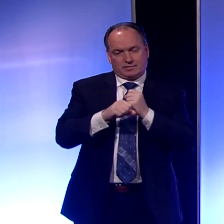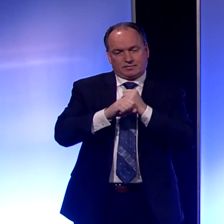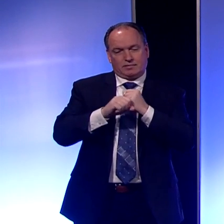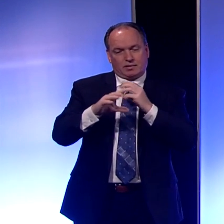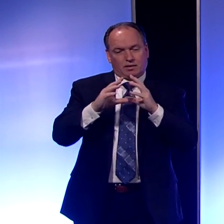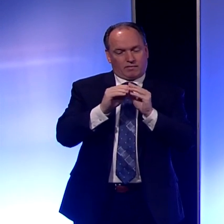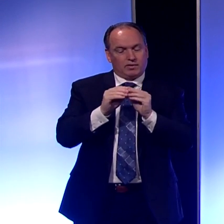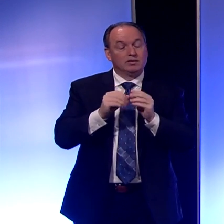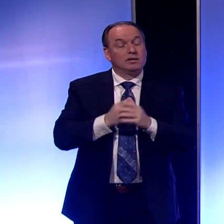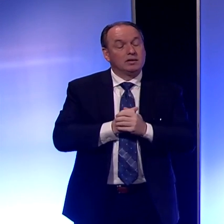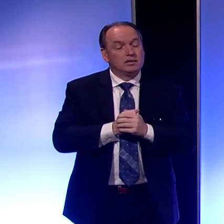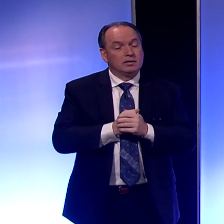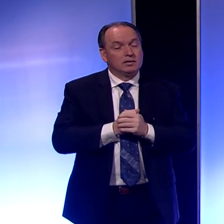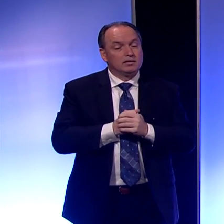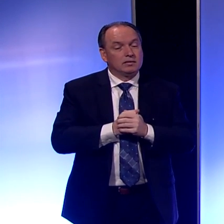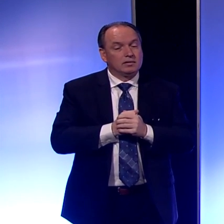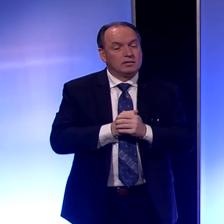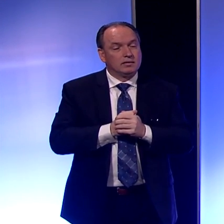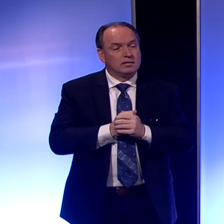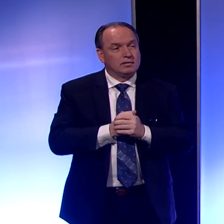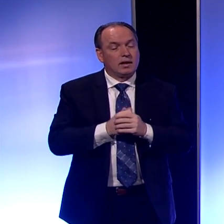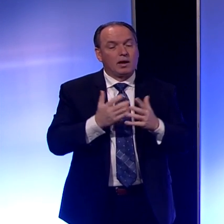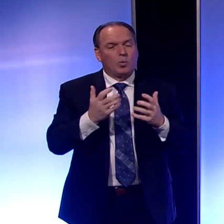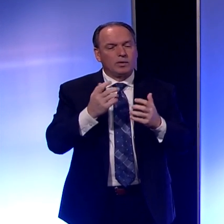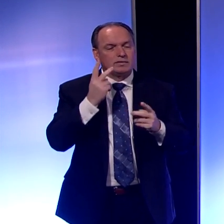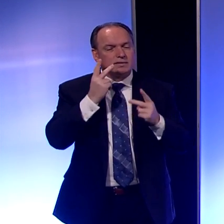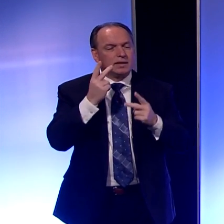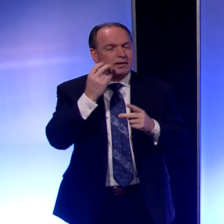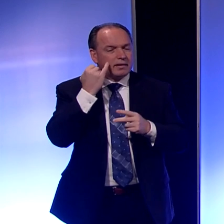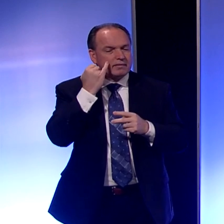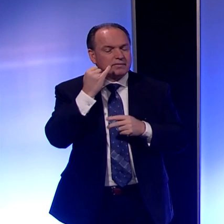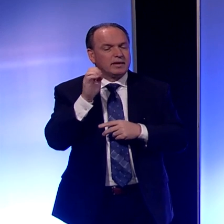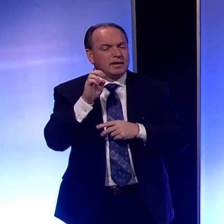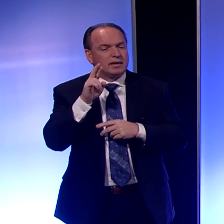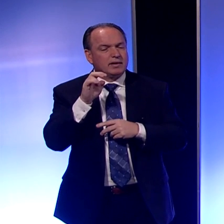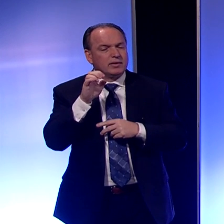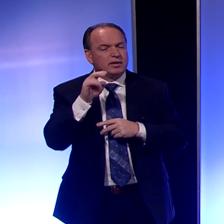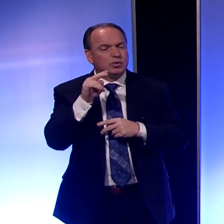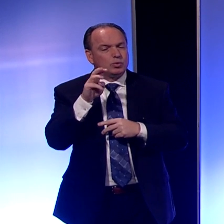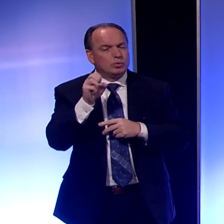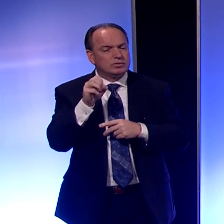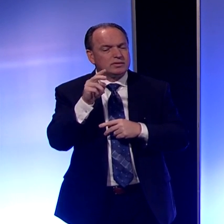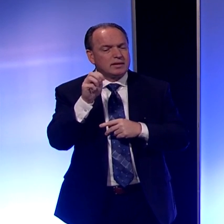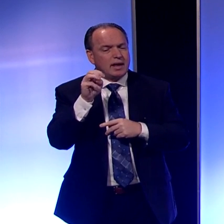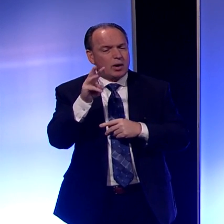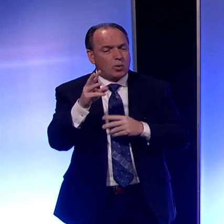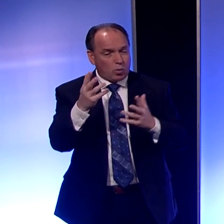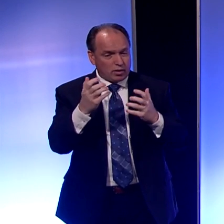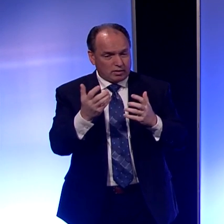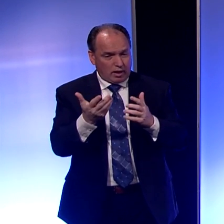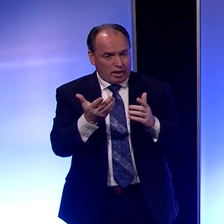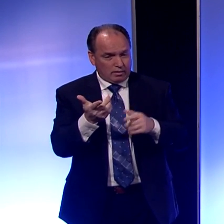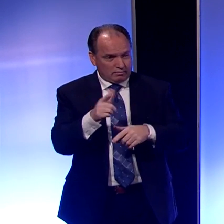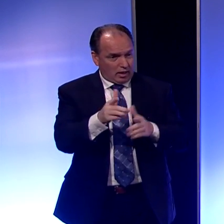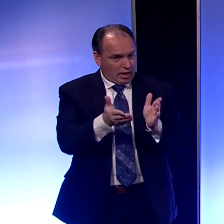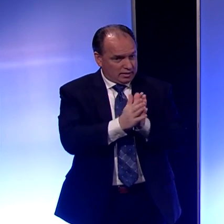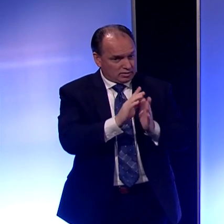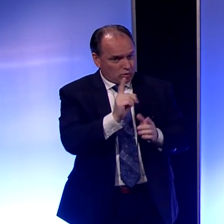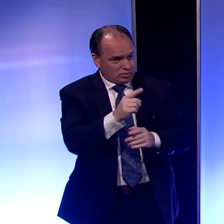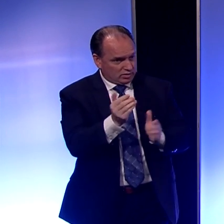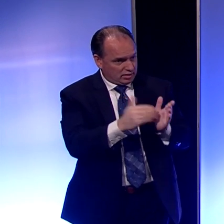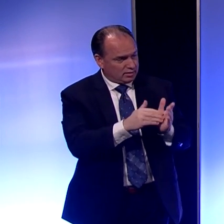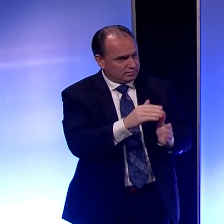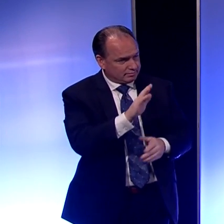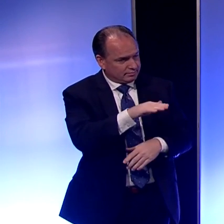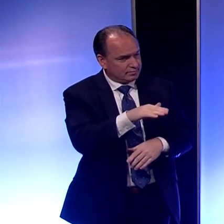Erie County Executive Kathy? I'd like to see if Erie News Now would like to ask another question. I would,